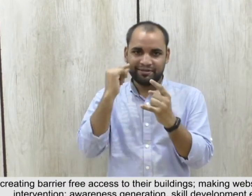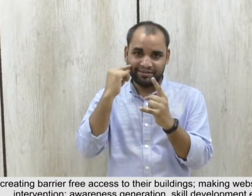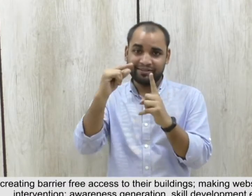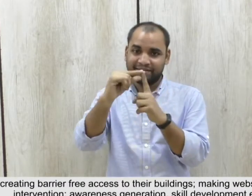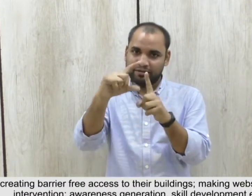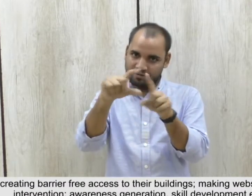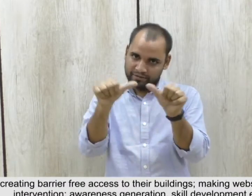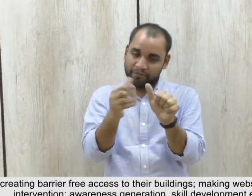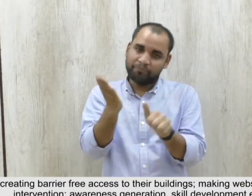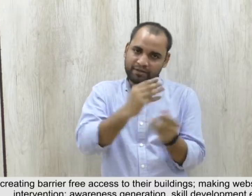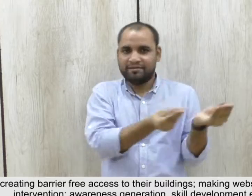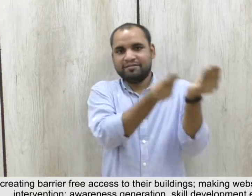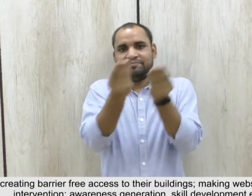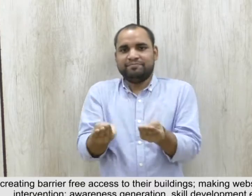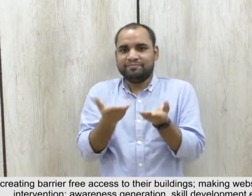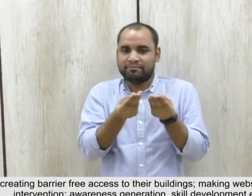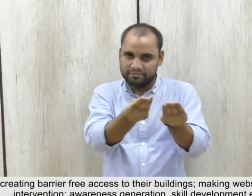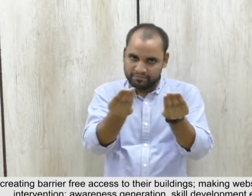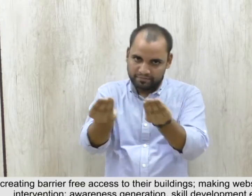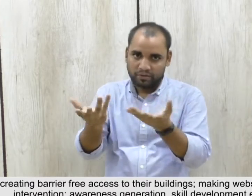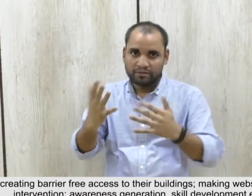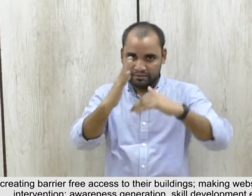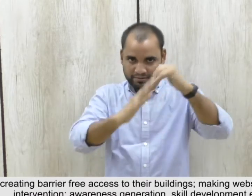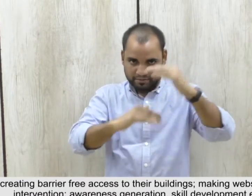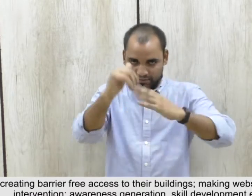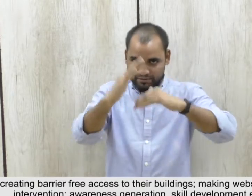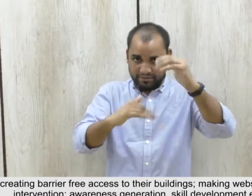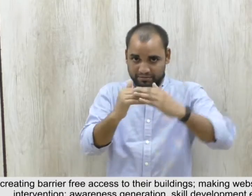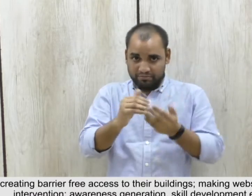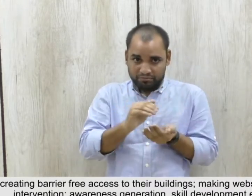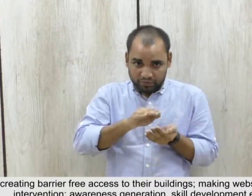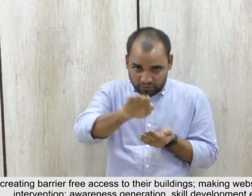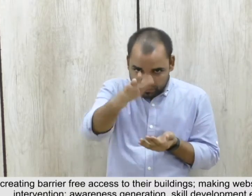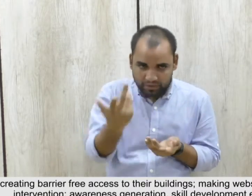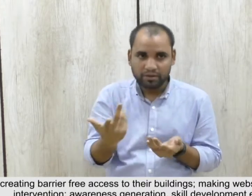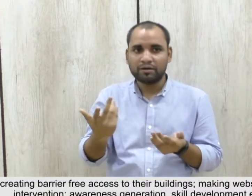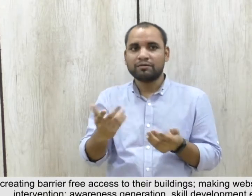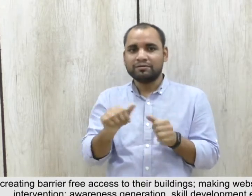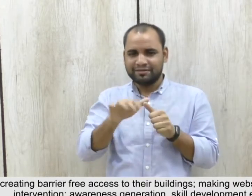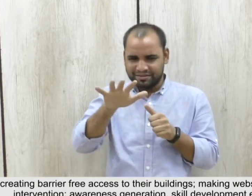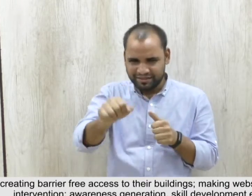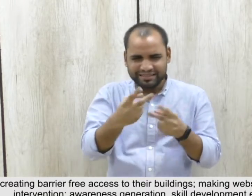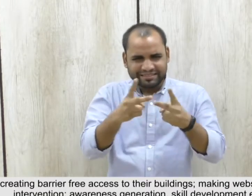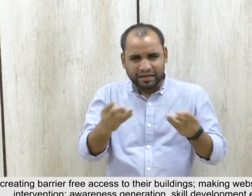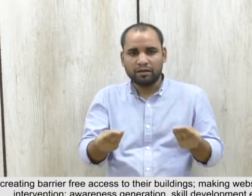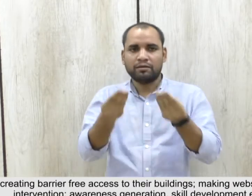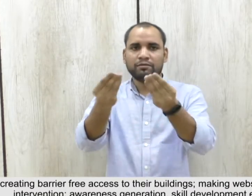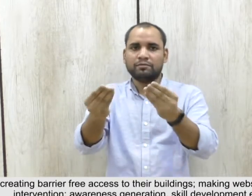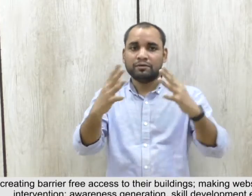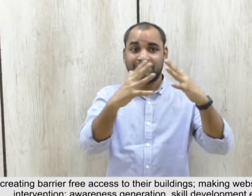creating barrier-free access to their buildings, making